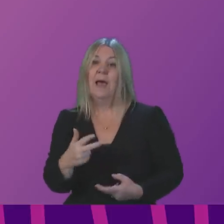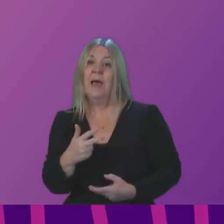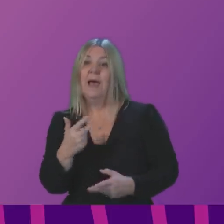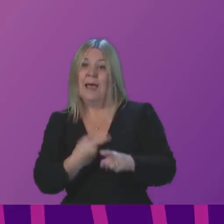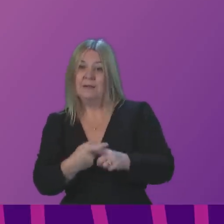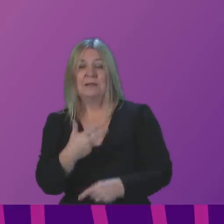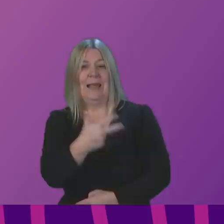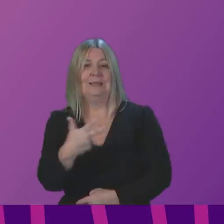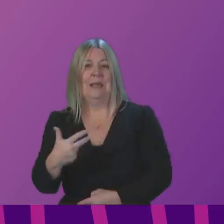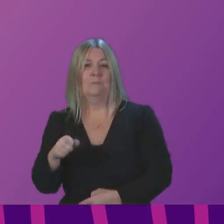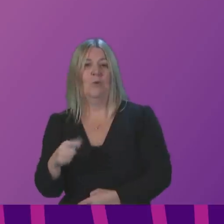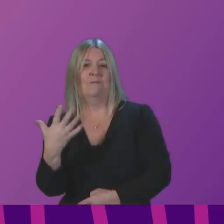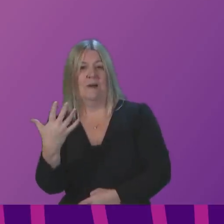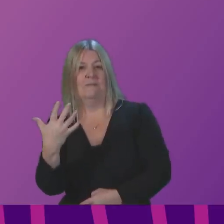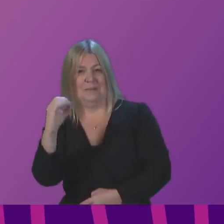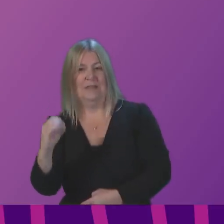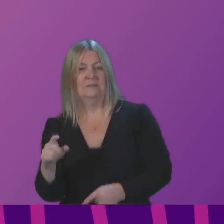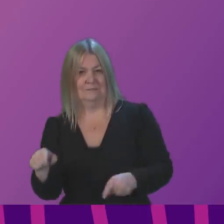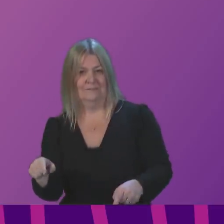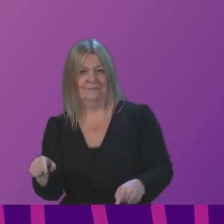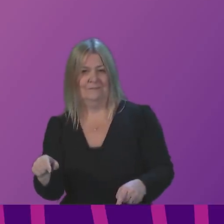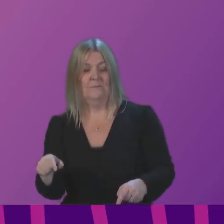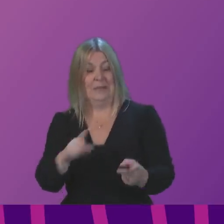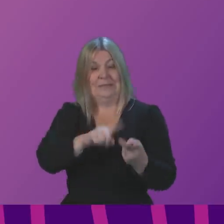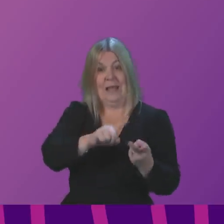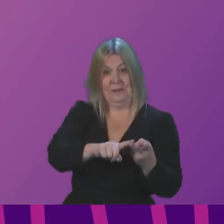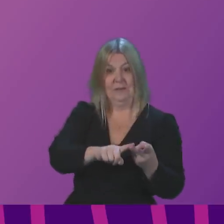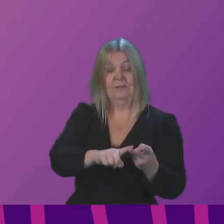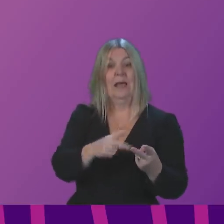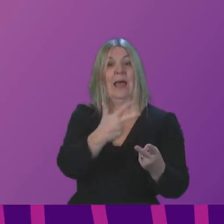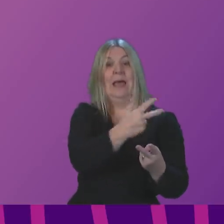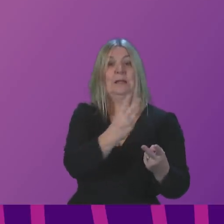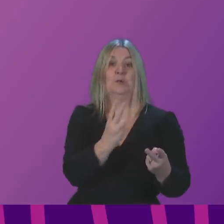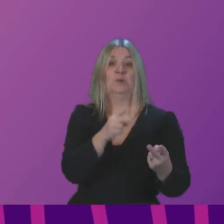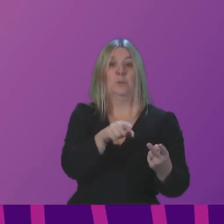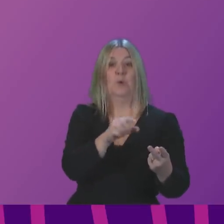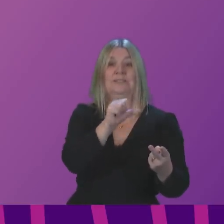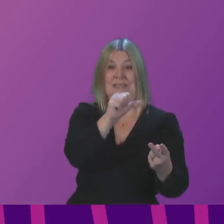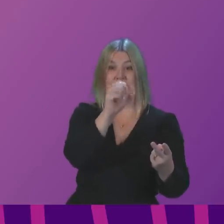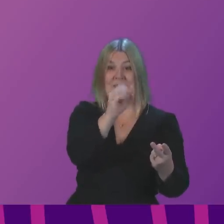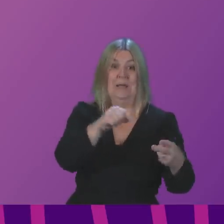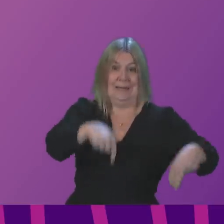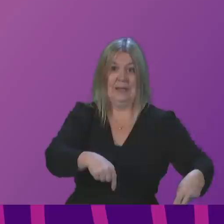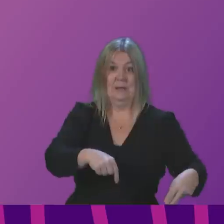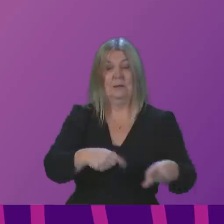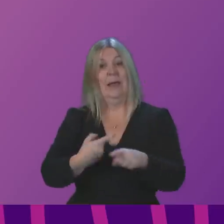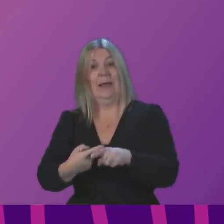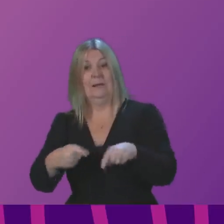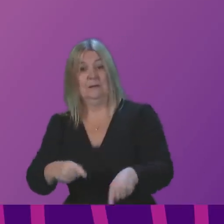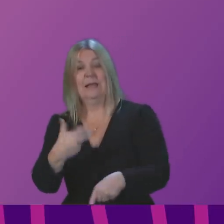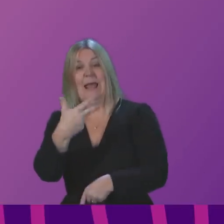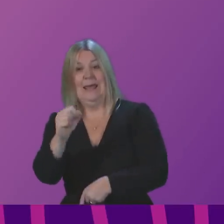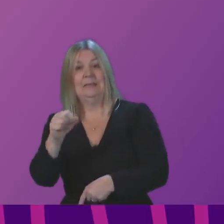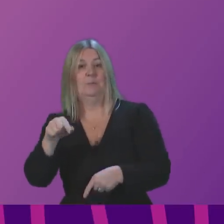.5%. The second doses in Scotland, in.6% vaccinated, in England 80